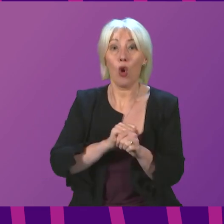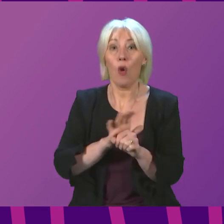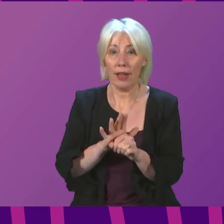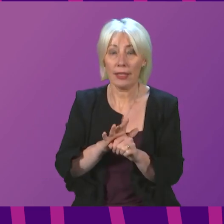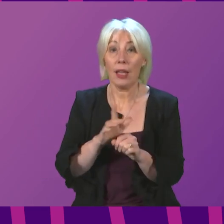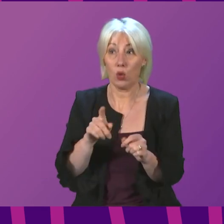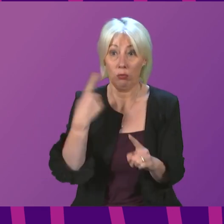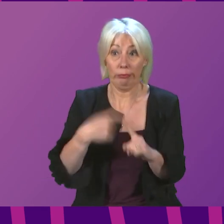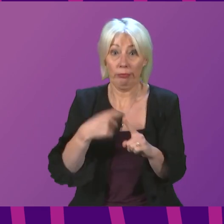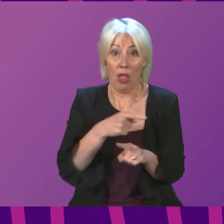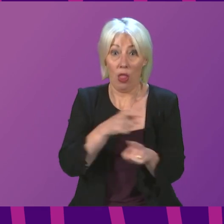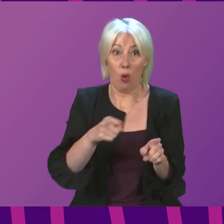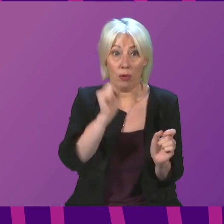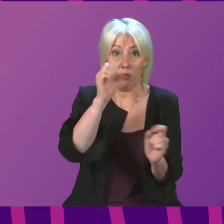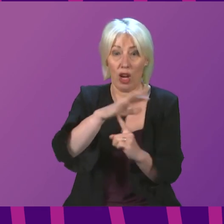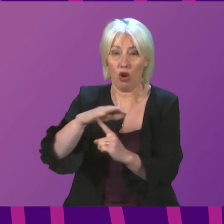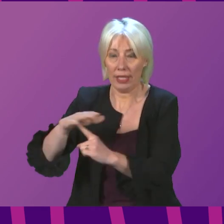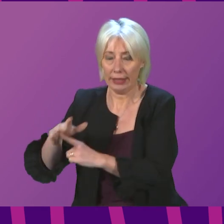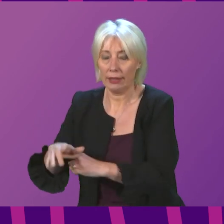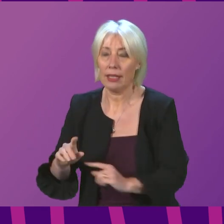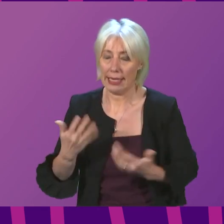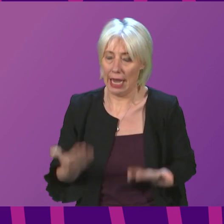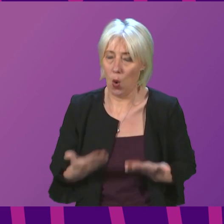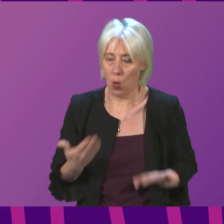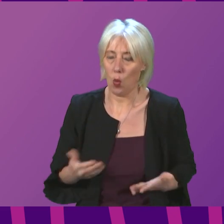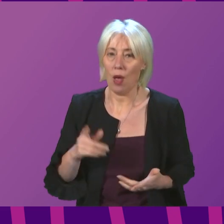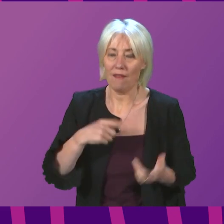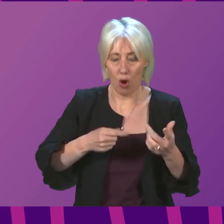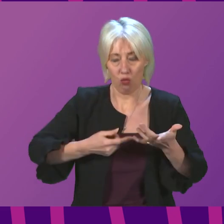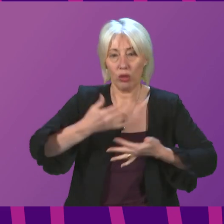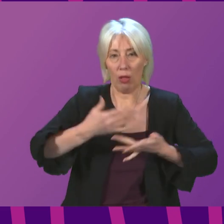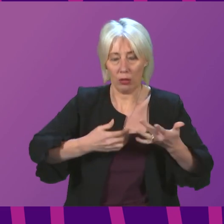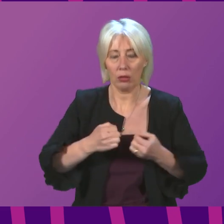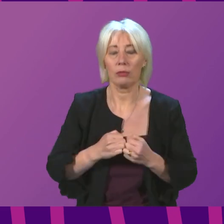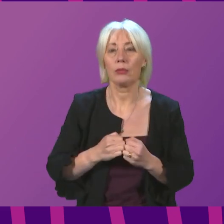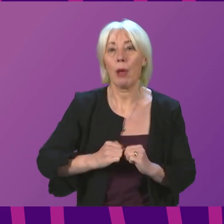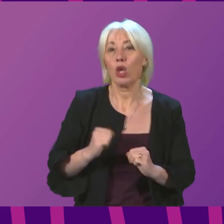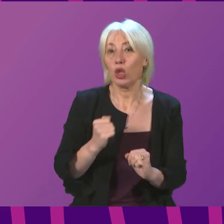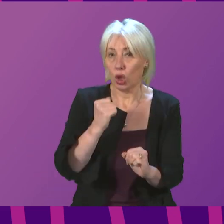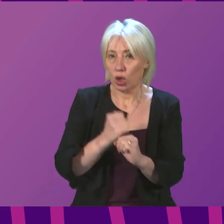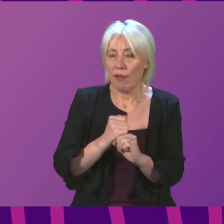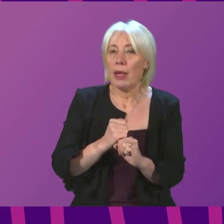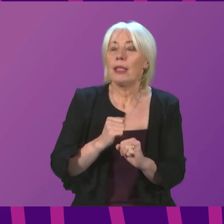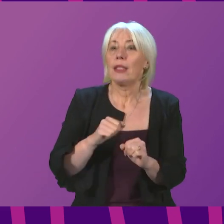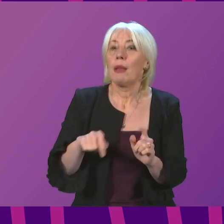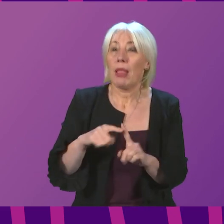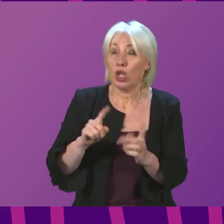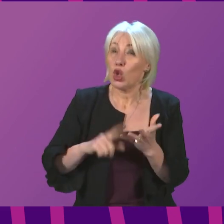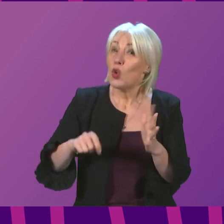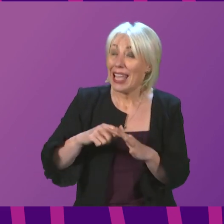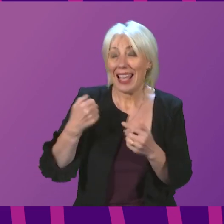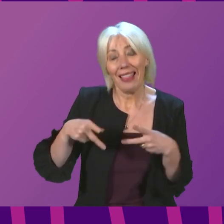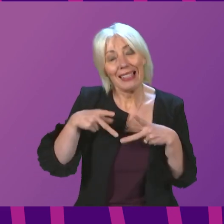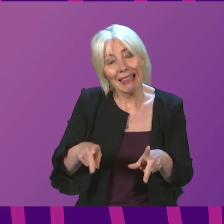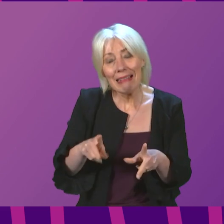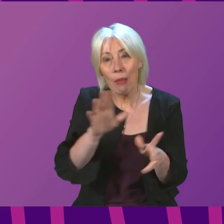These are ongoing issues of priority work for the Scottish Government, but this is a UK system, we are required to